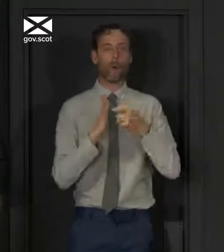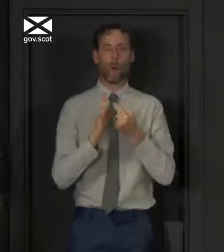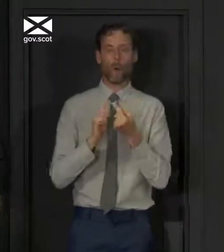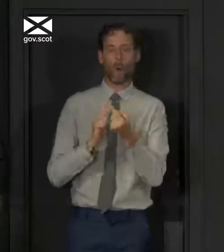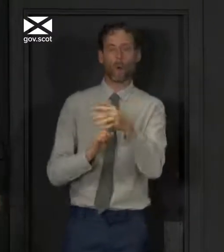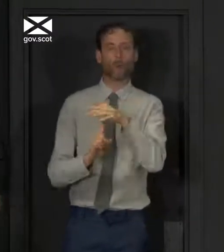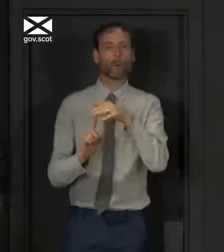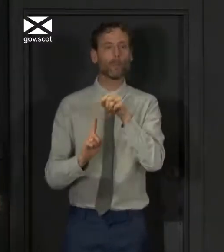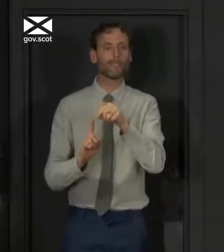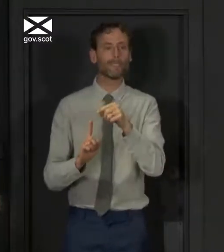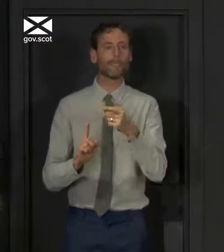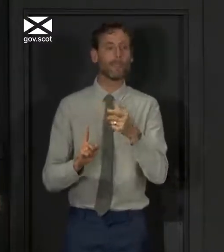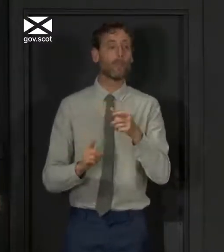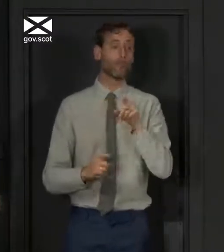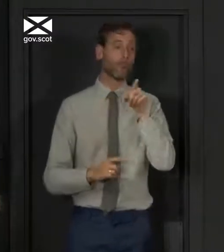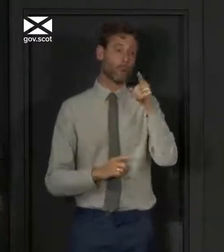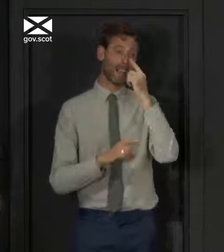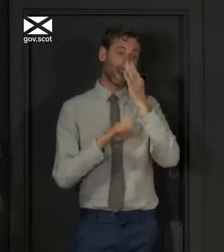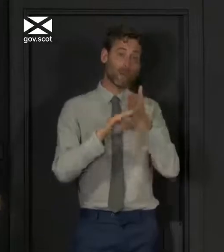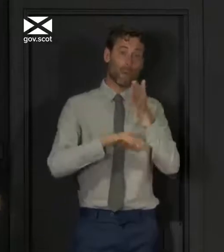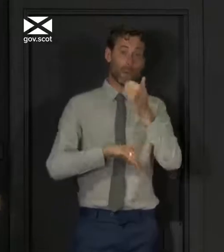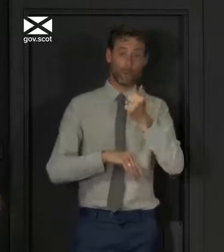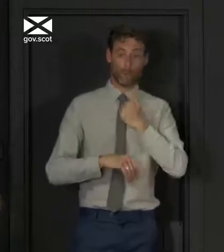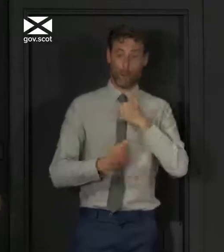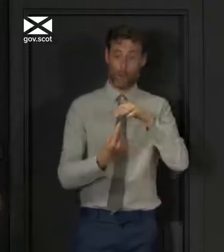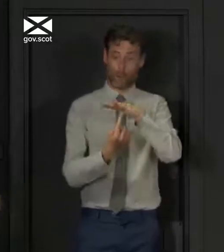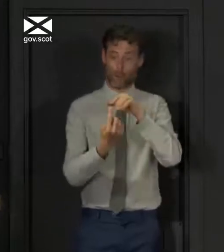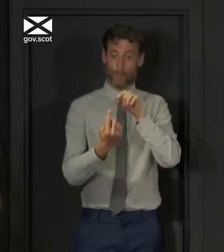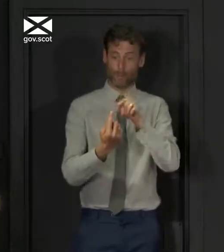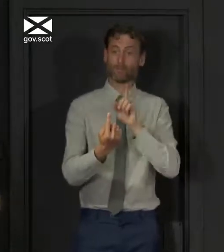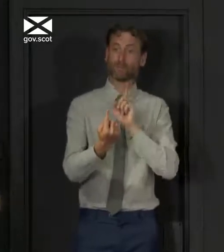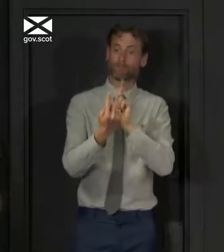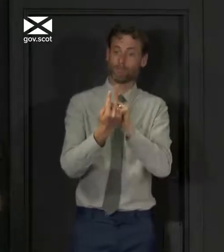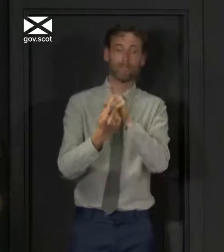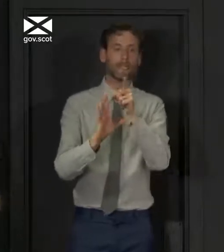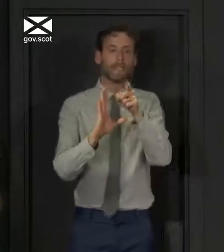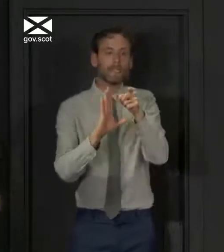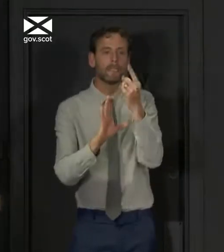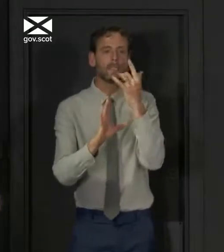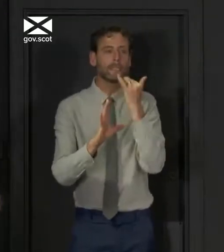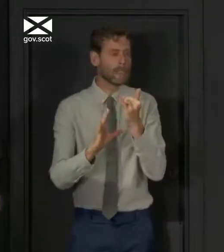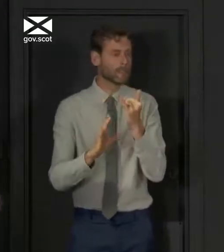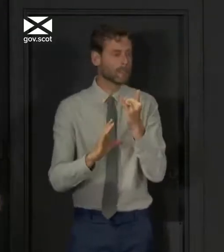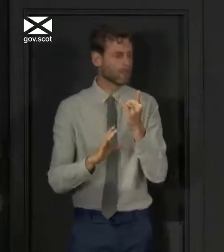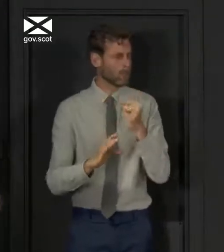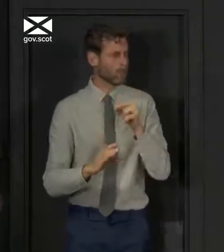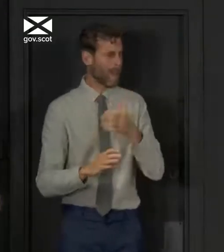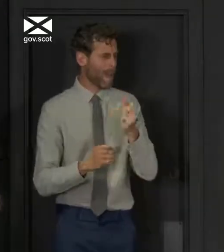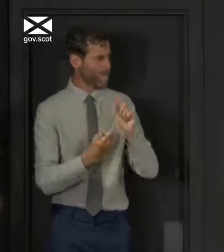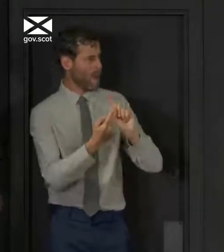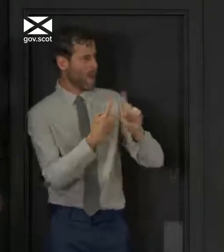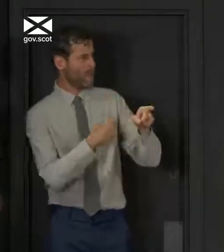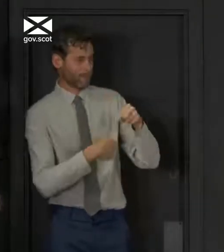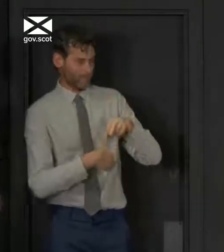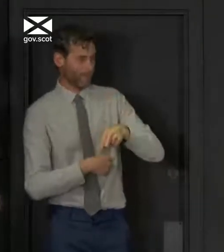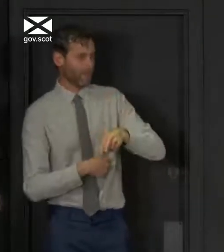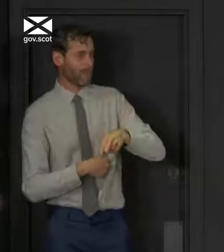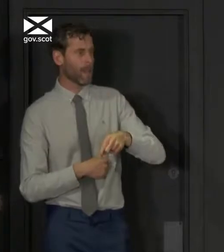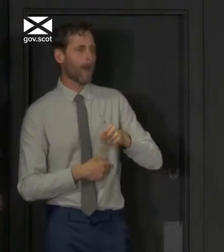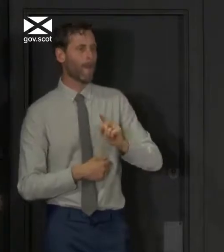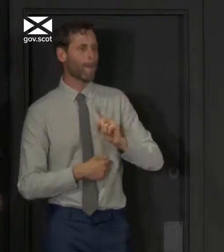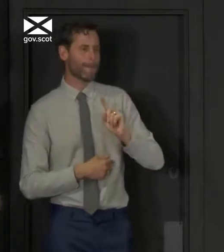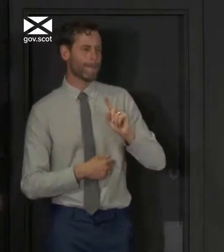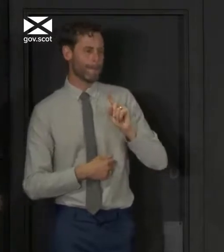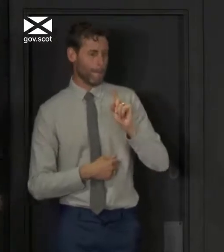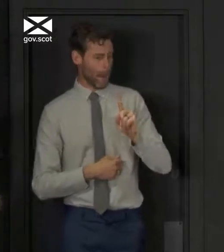kits. I mean people that can go to your home or your local community and test you. So these are not unanswered questions. They are areas that we will continue to build into